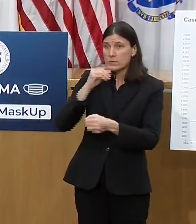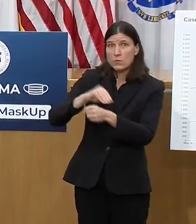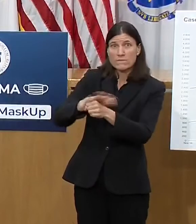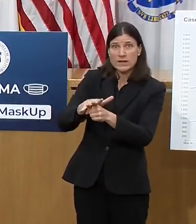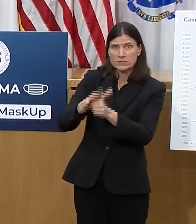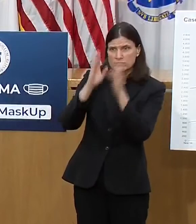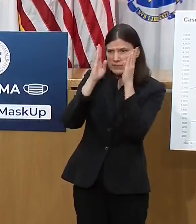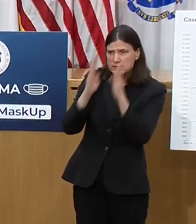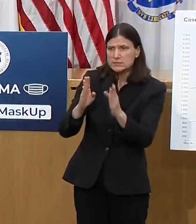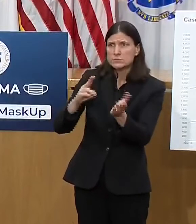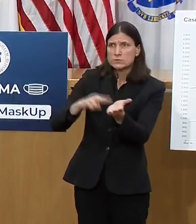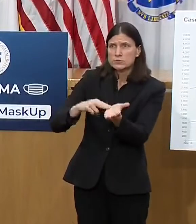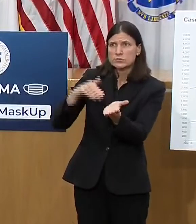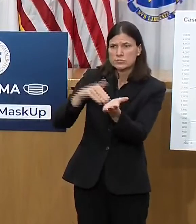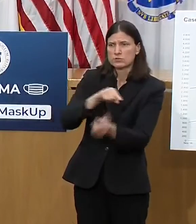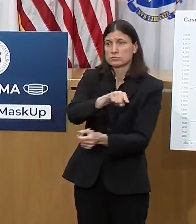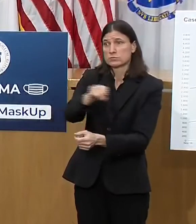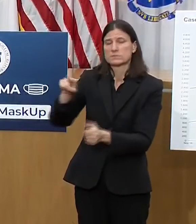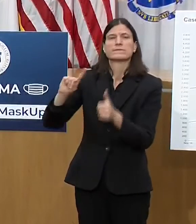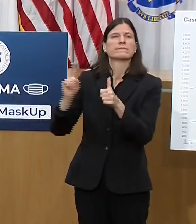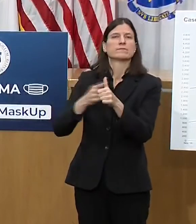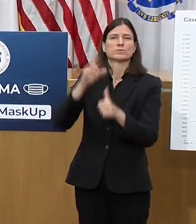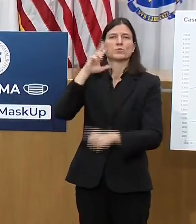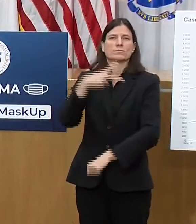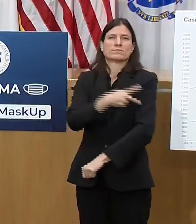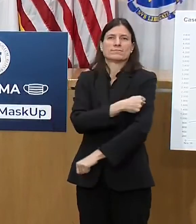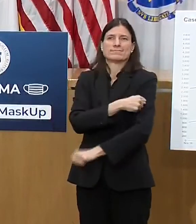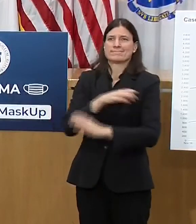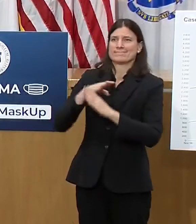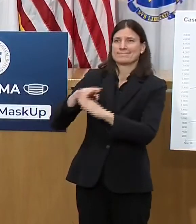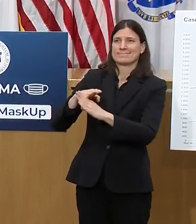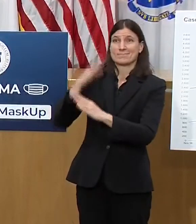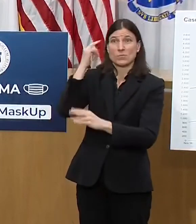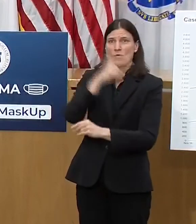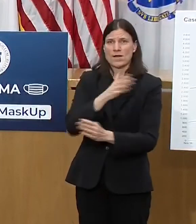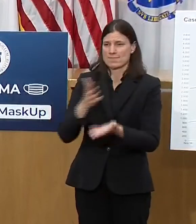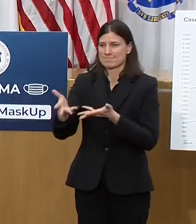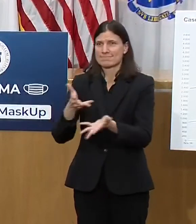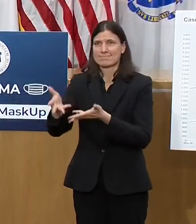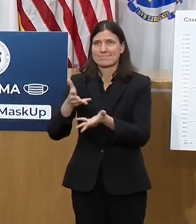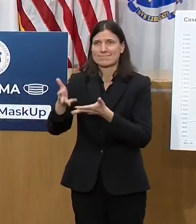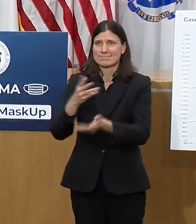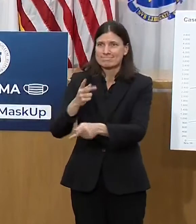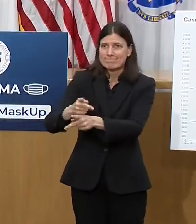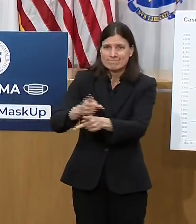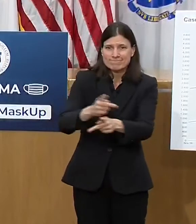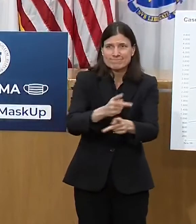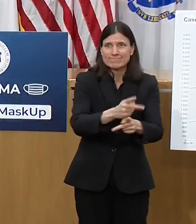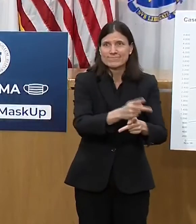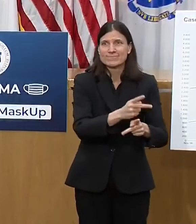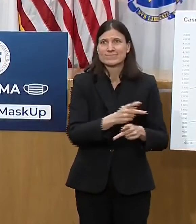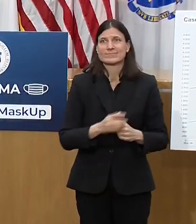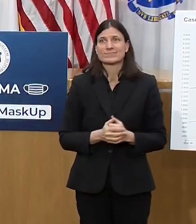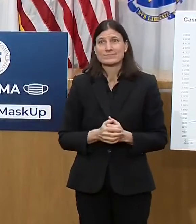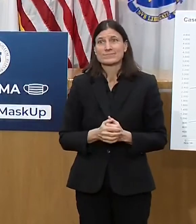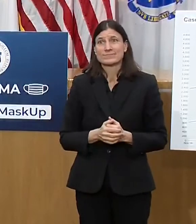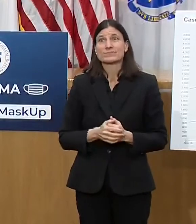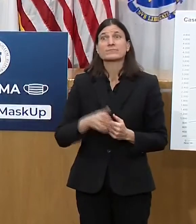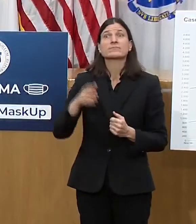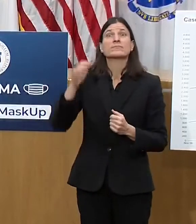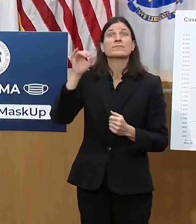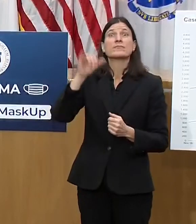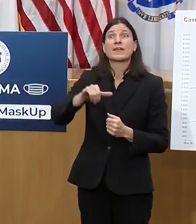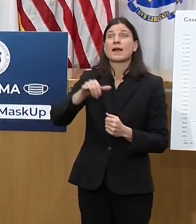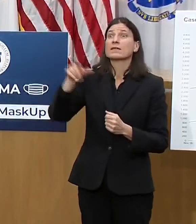health care system. Vaccines are being delivered directly from the federal government to the hospitals. And in line with the state's